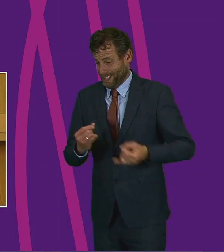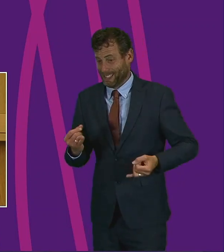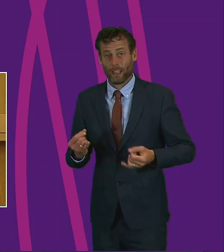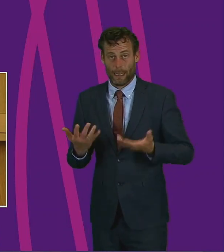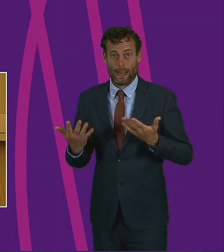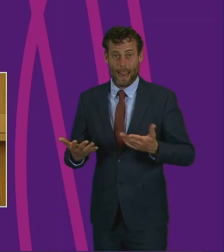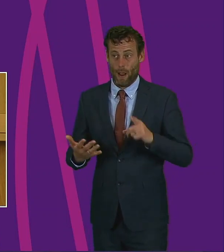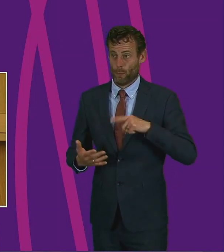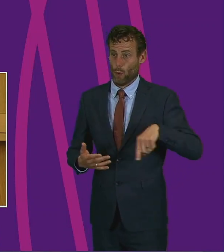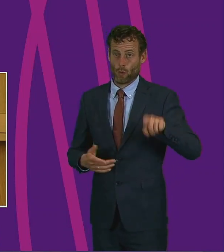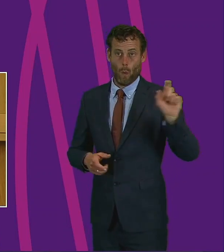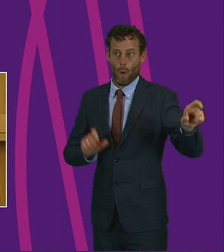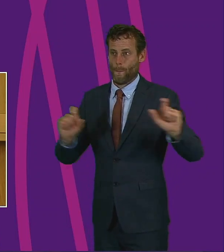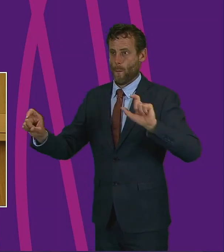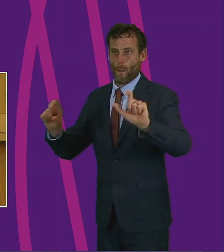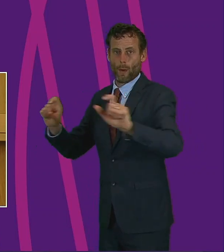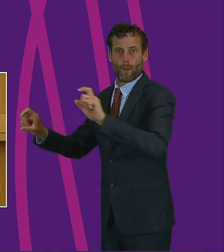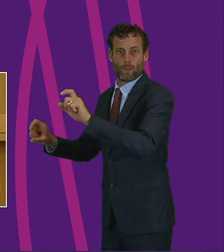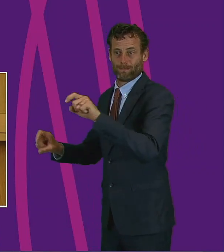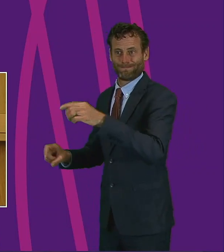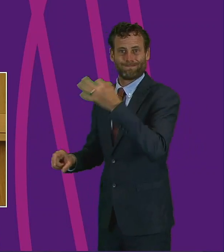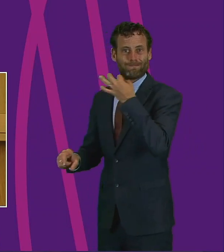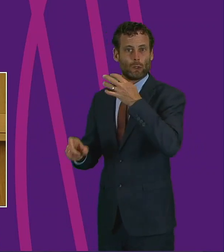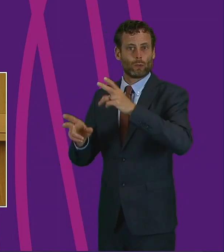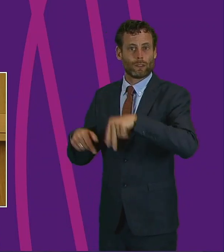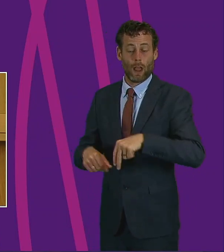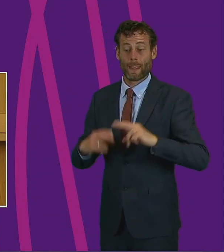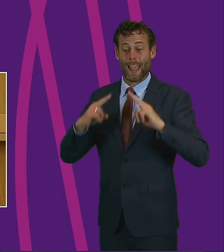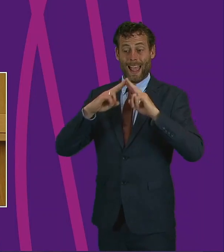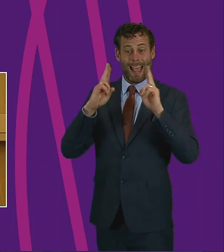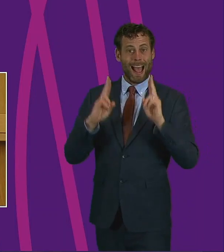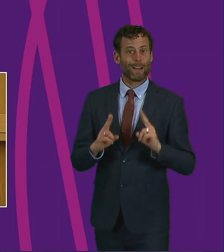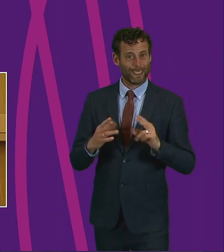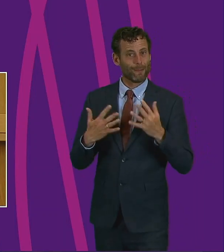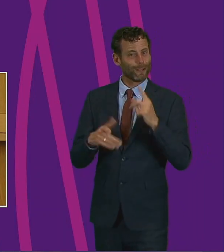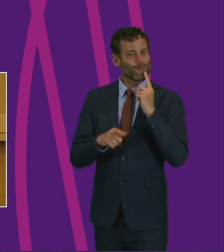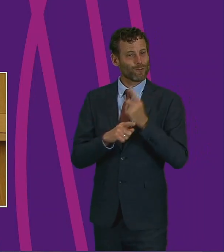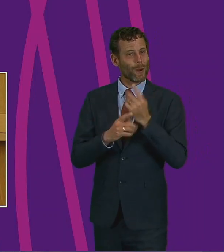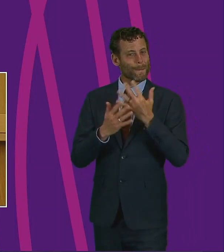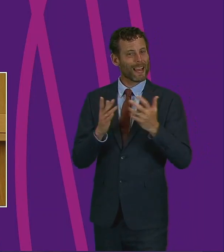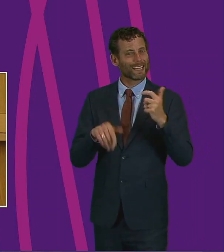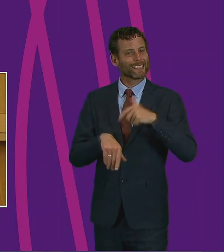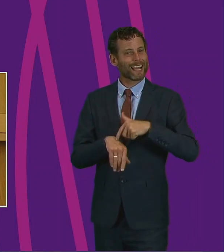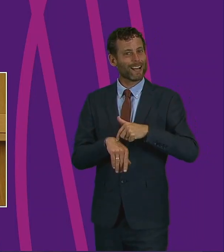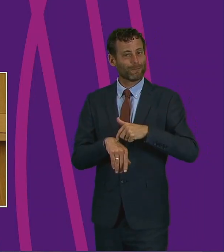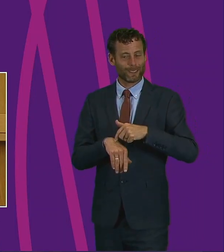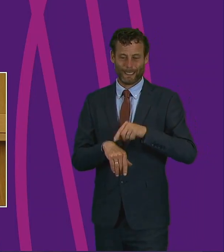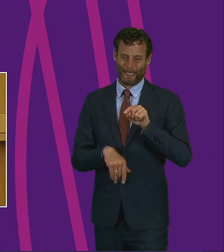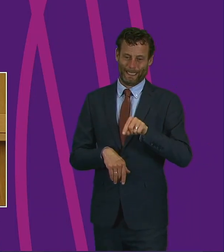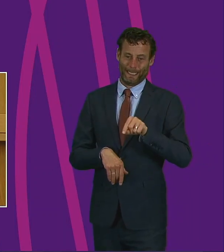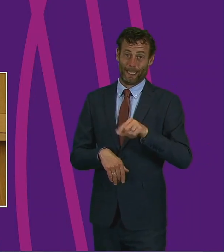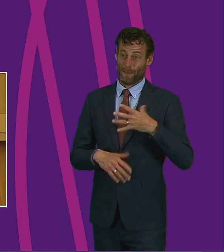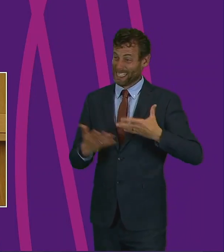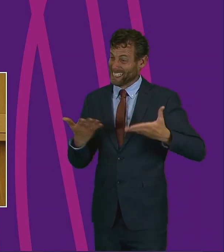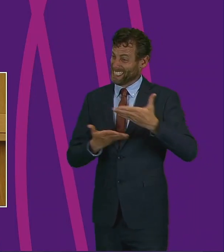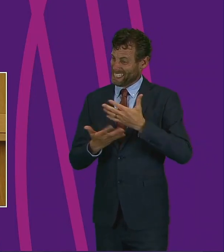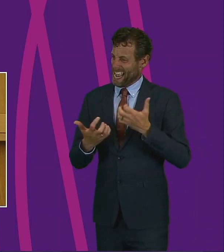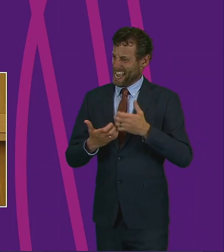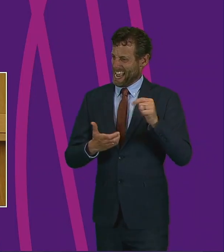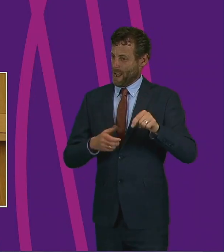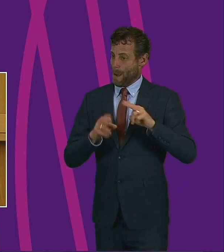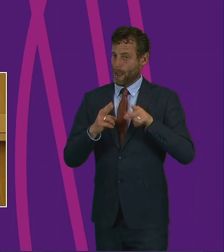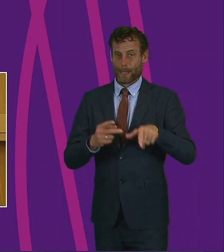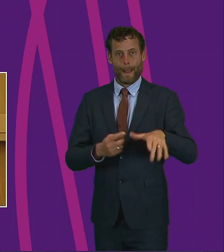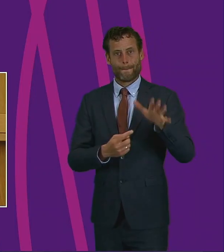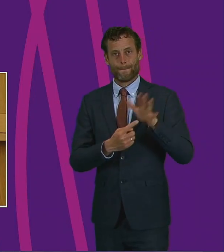has ever been before. Housing also has been mentioned several times in this debate, and that has to be an absolute priority because when